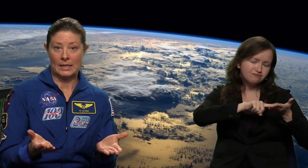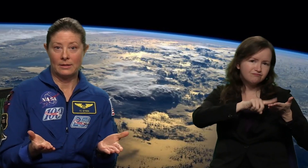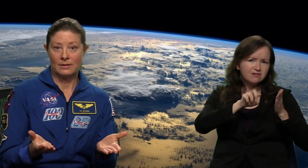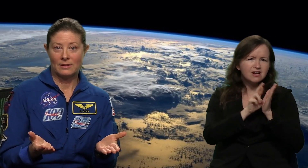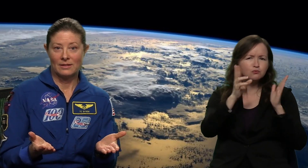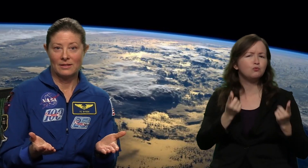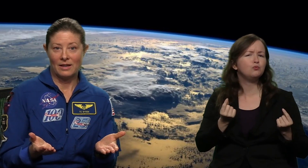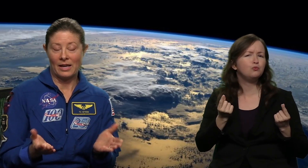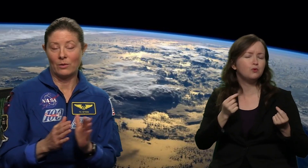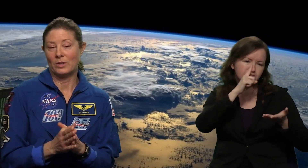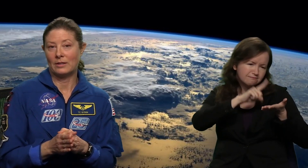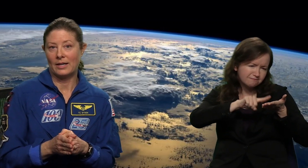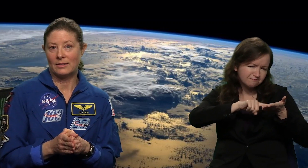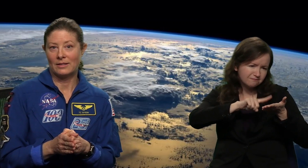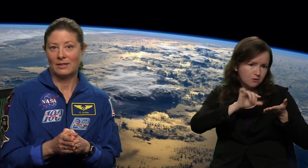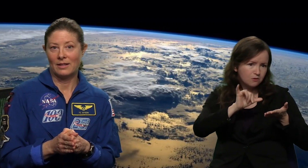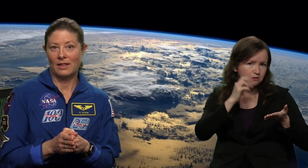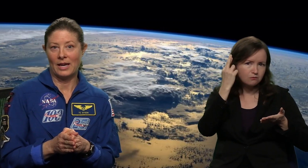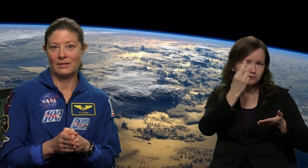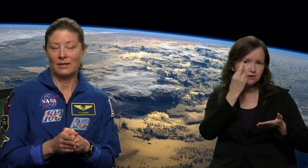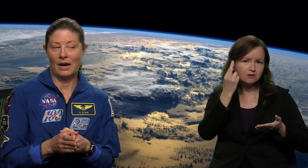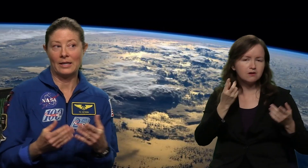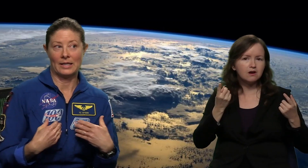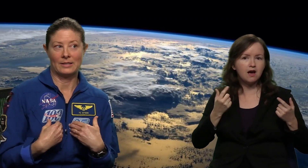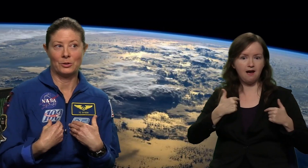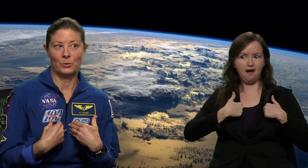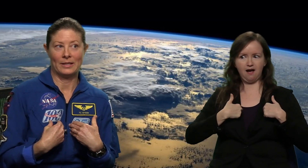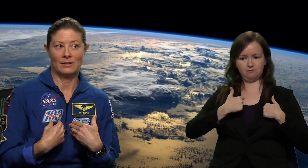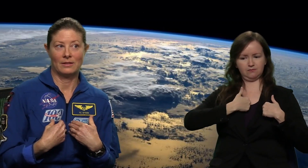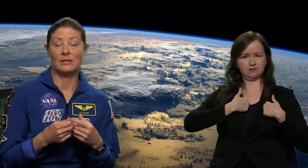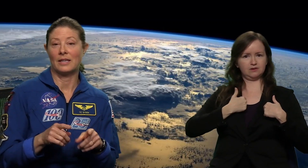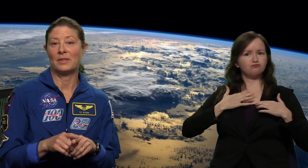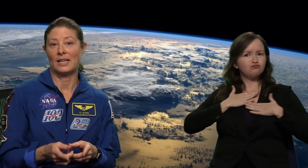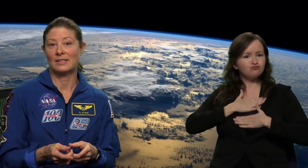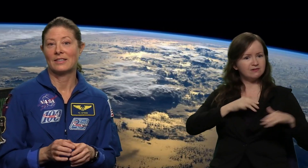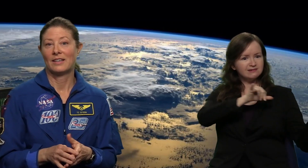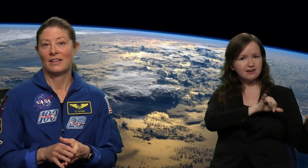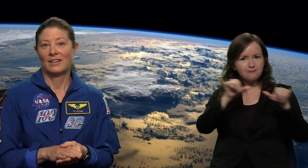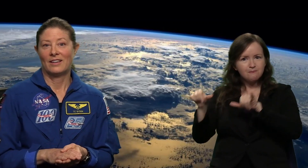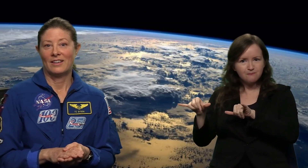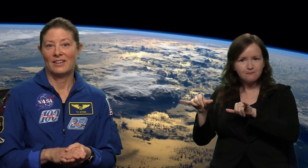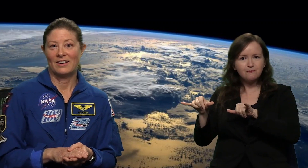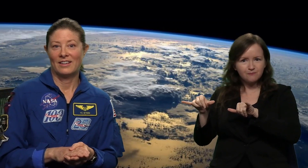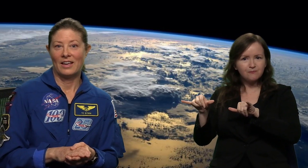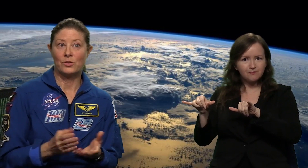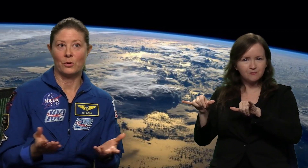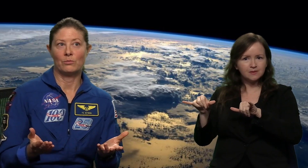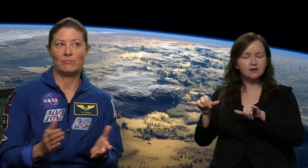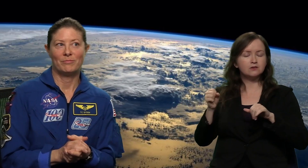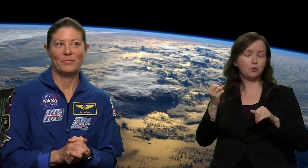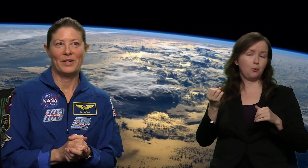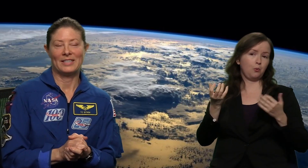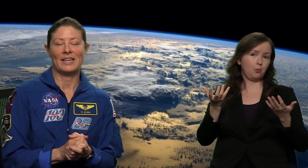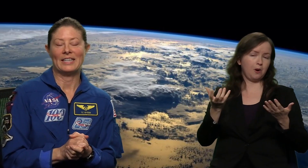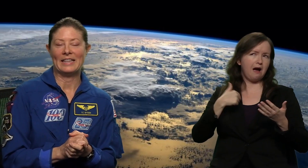did. And I realized that I liked doing the same things. And so